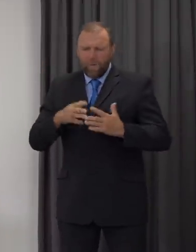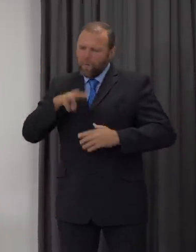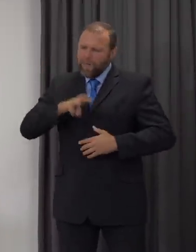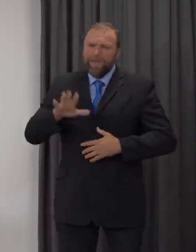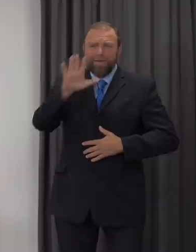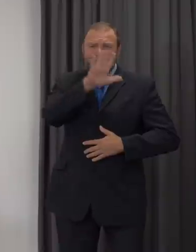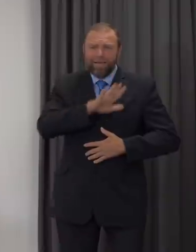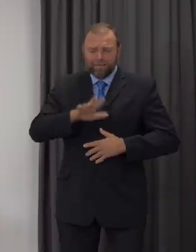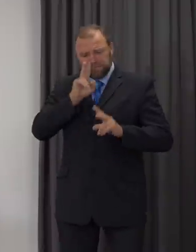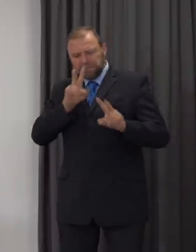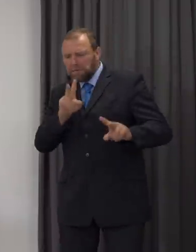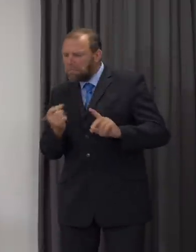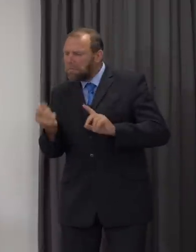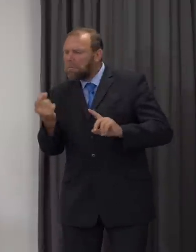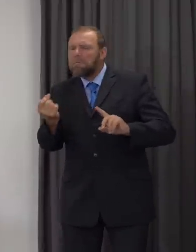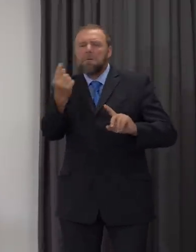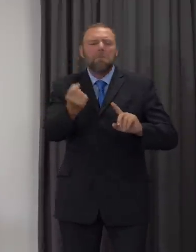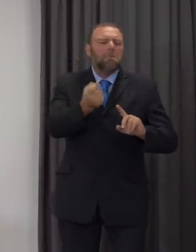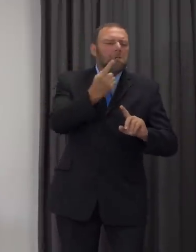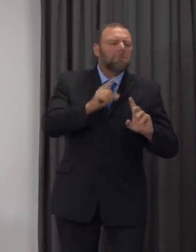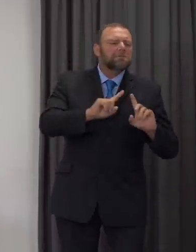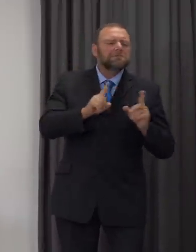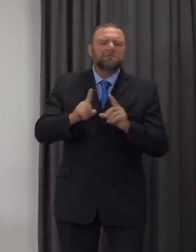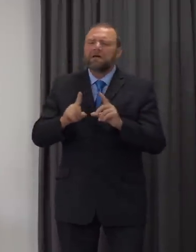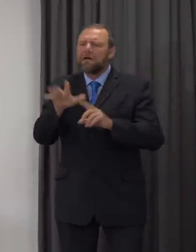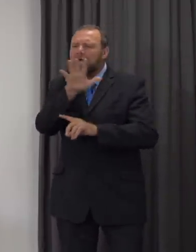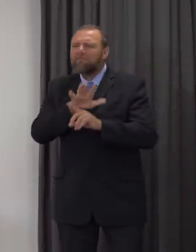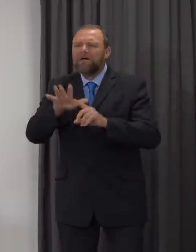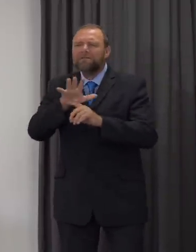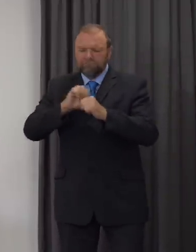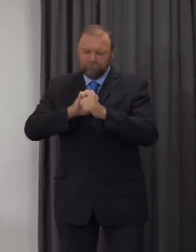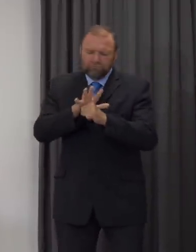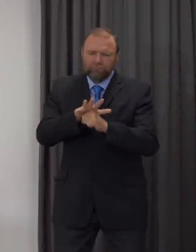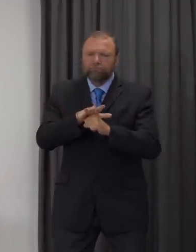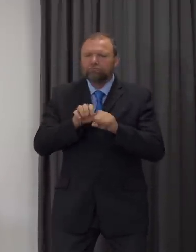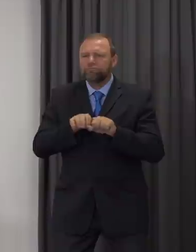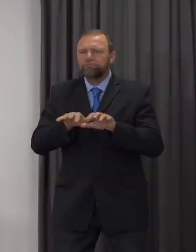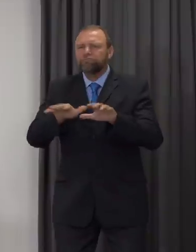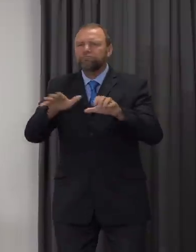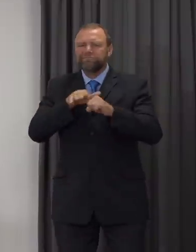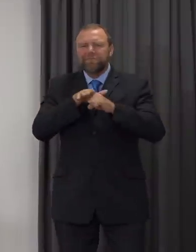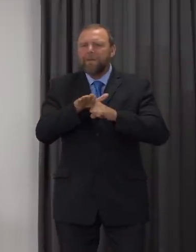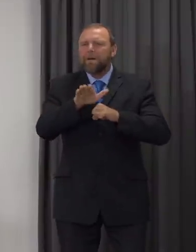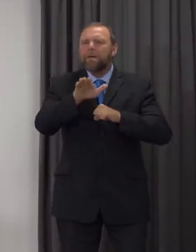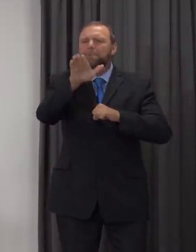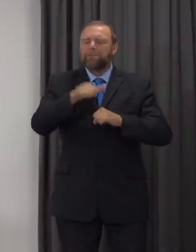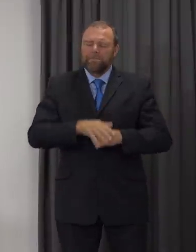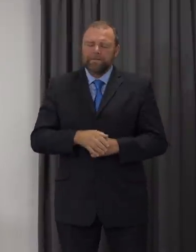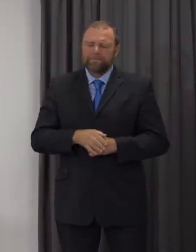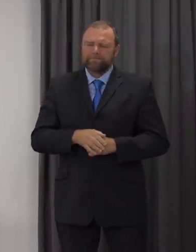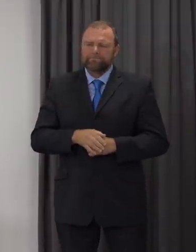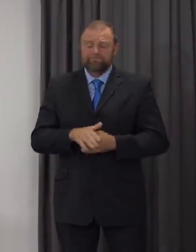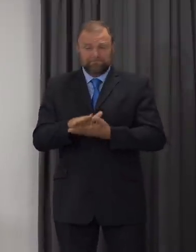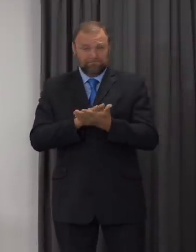coronavirus infections in different parts of Wales. And once again we are seeing people being